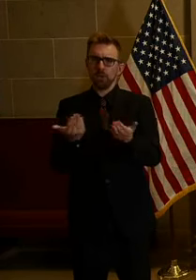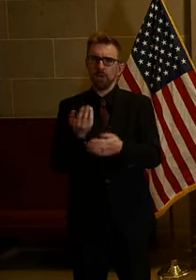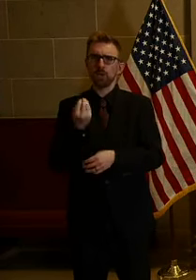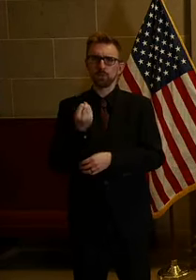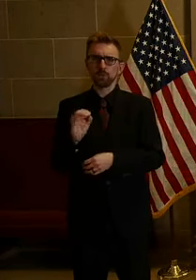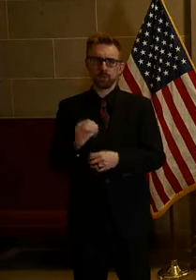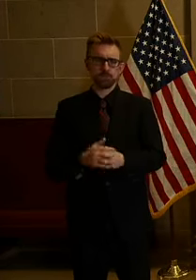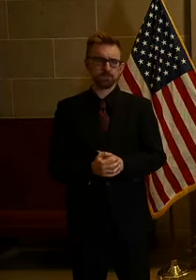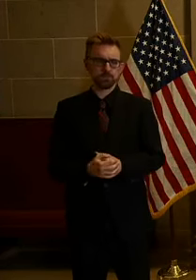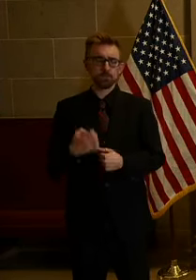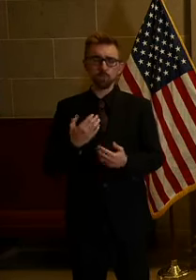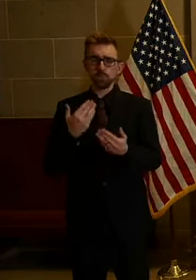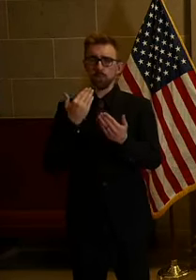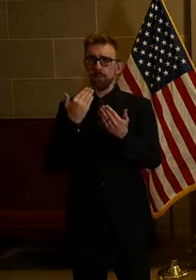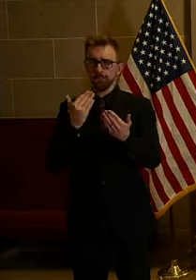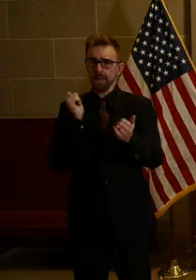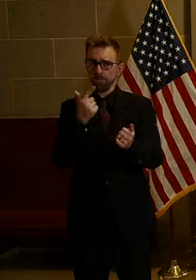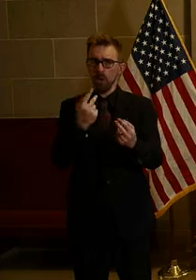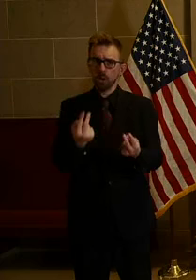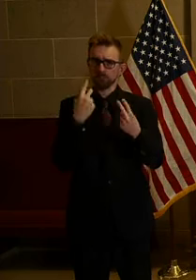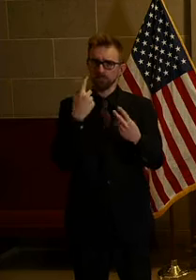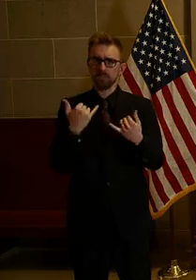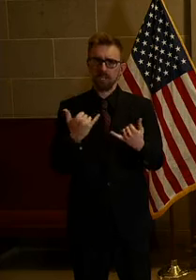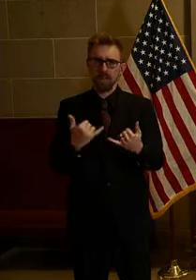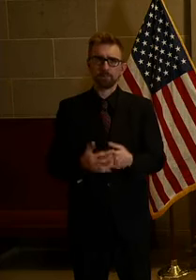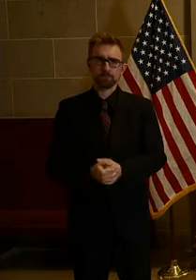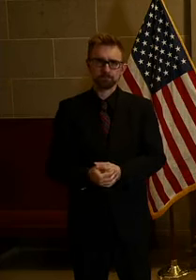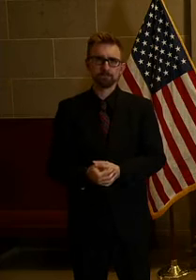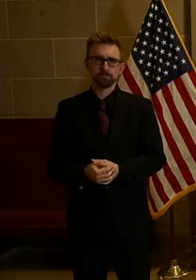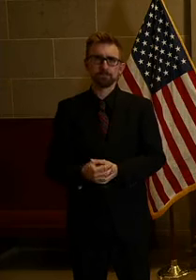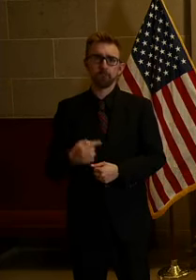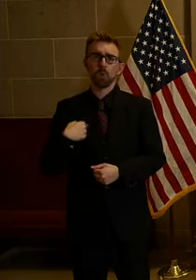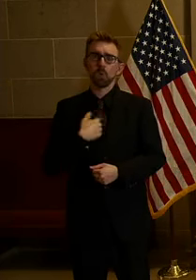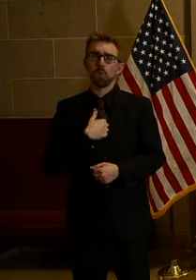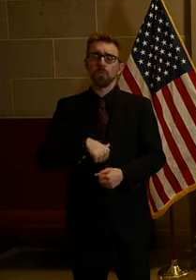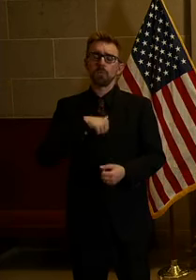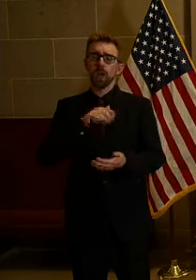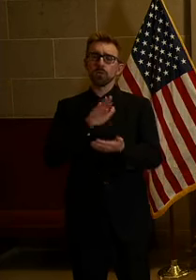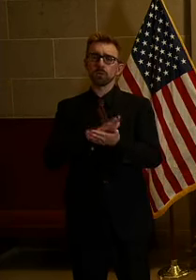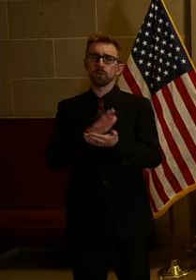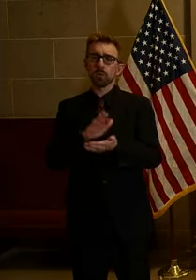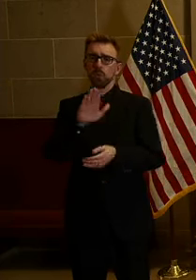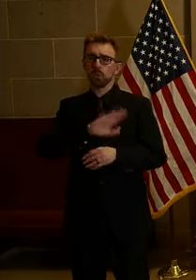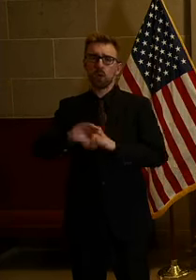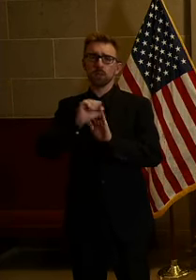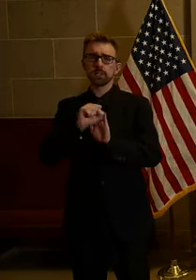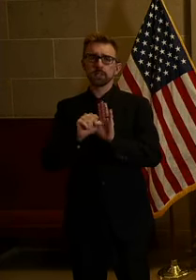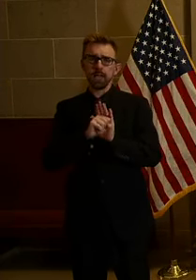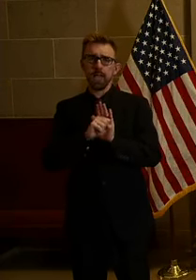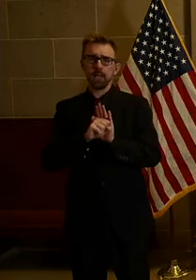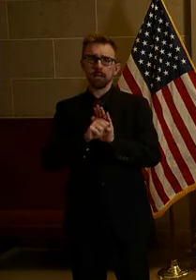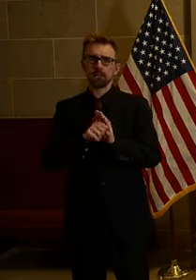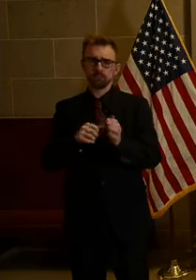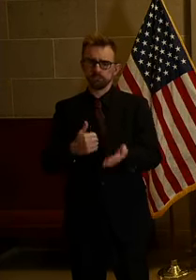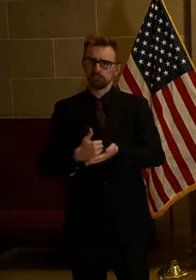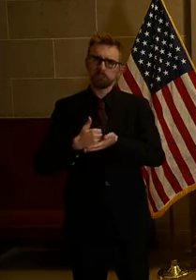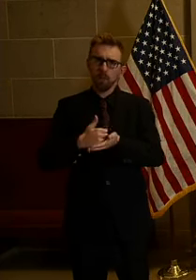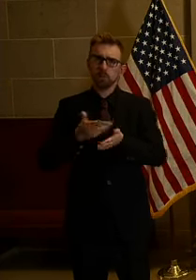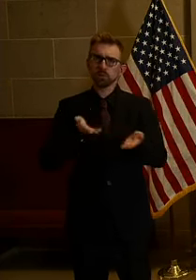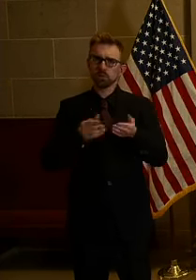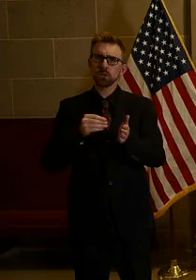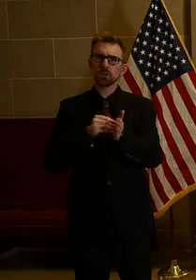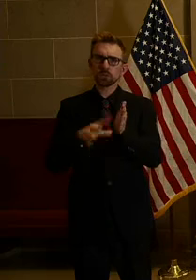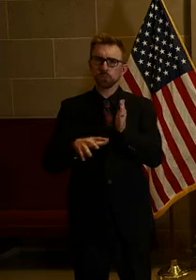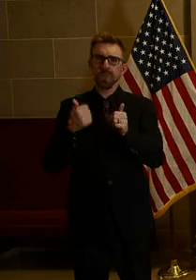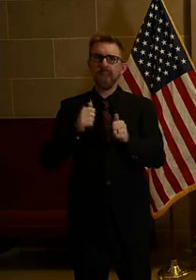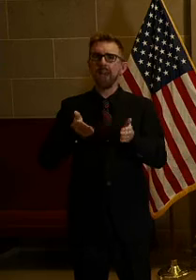And I want to thank everyone for listening today. We're proud of our schools across the state for stepping up to help serve their students in